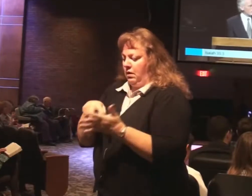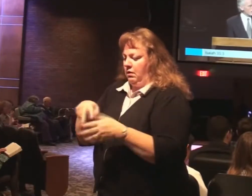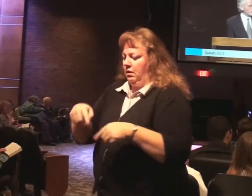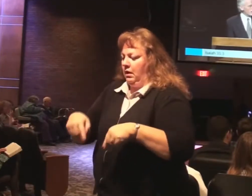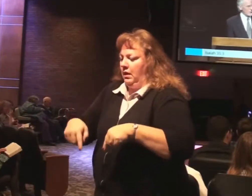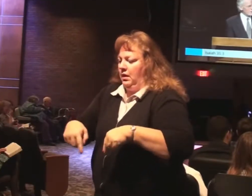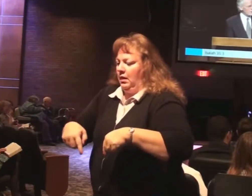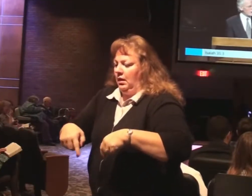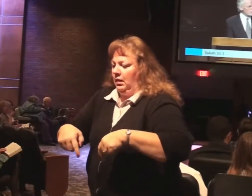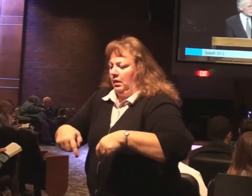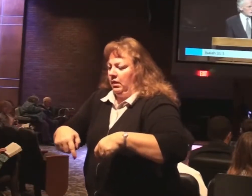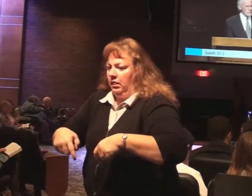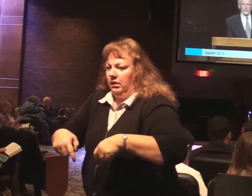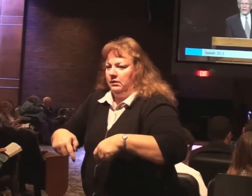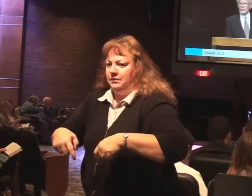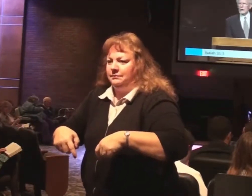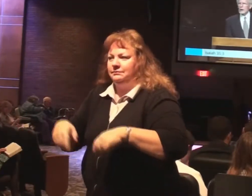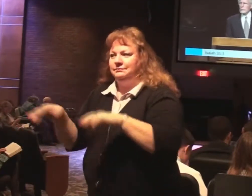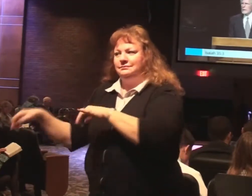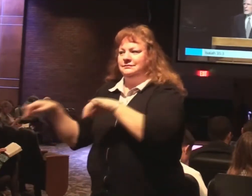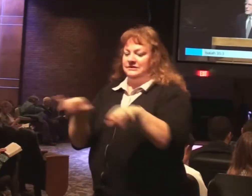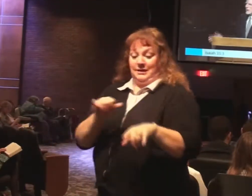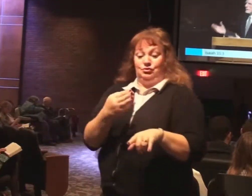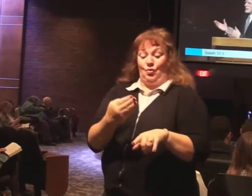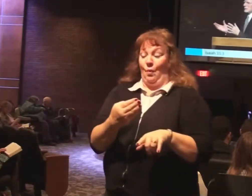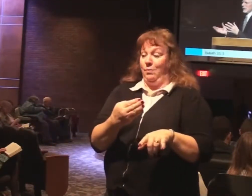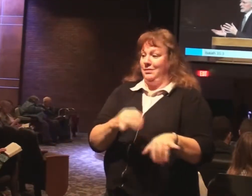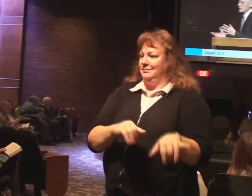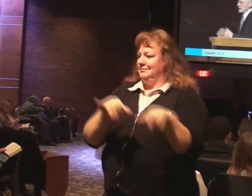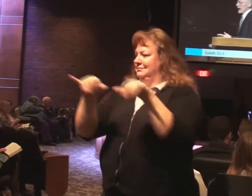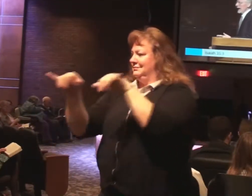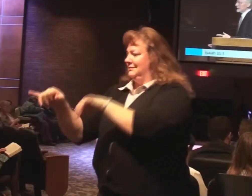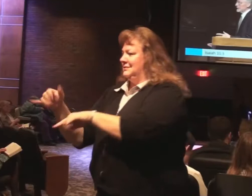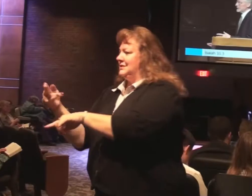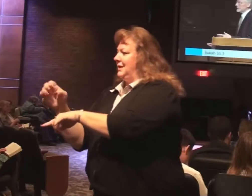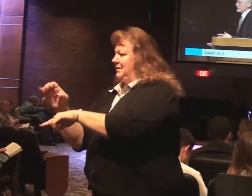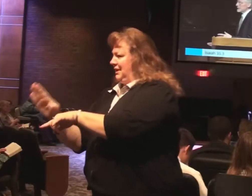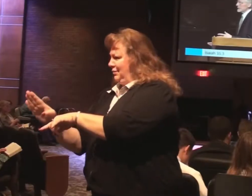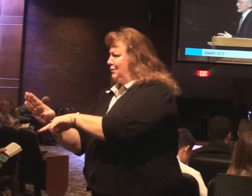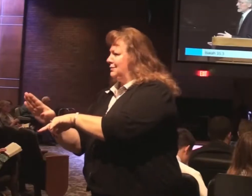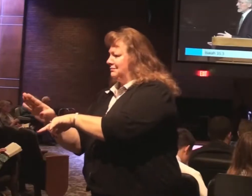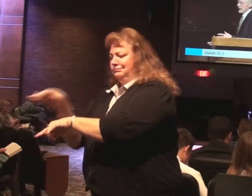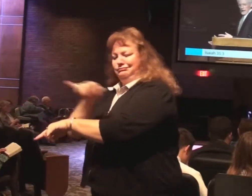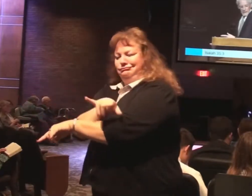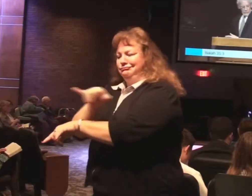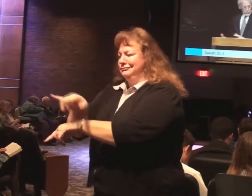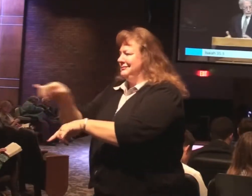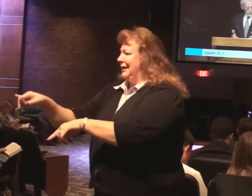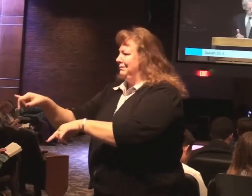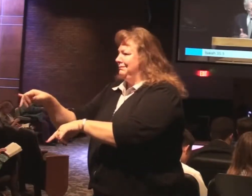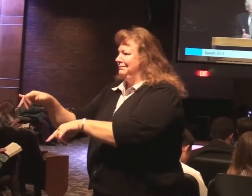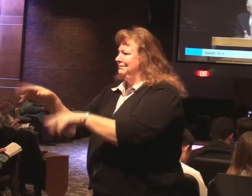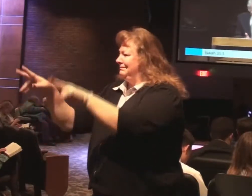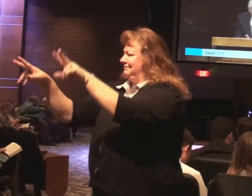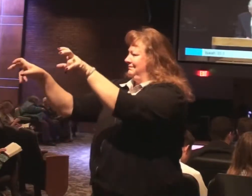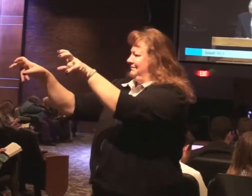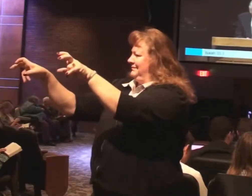This the same expression we saw in Job. The same expression we have in Hebrews. Then He goes